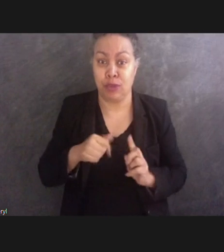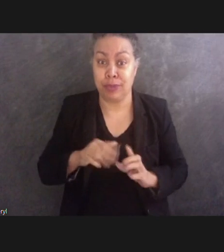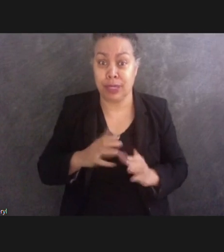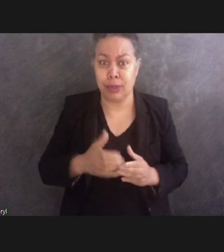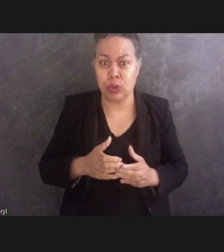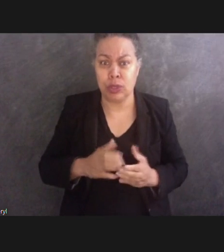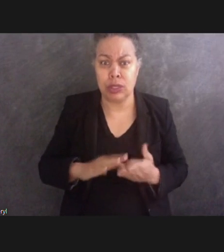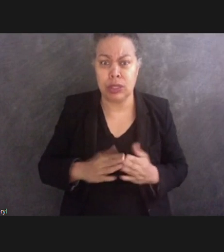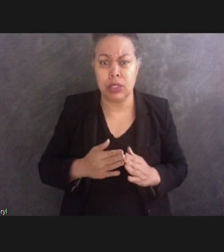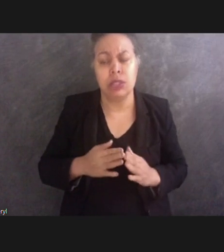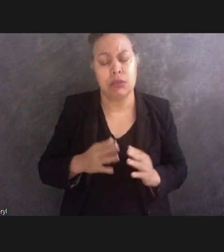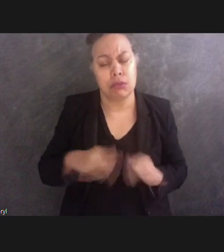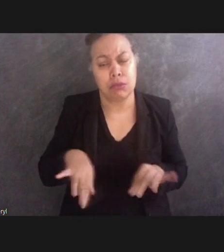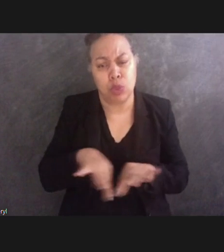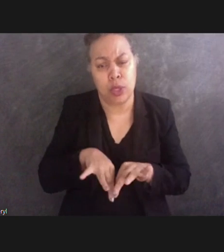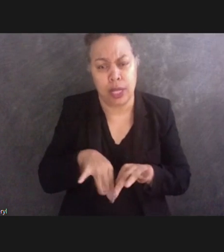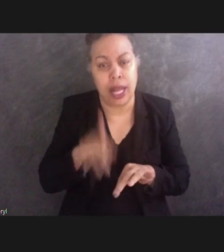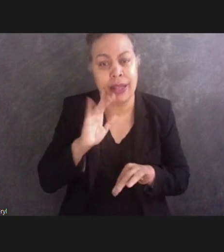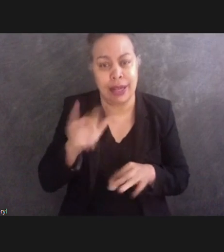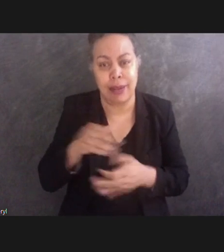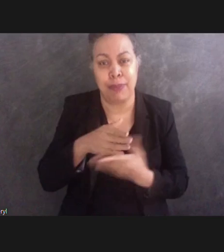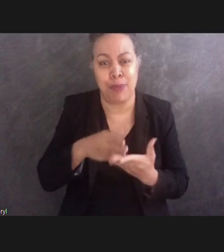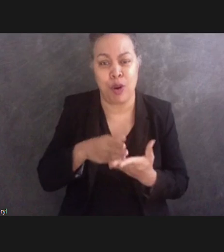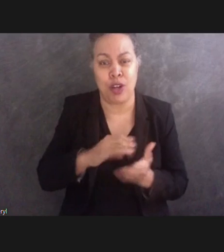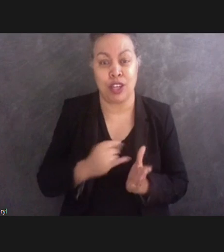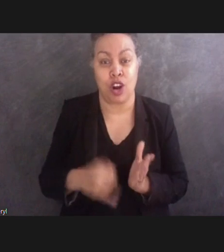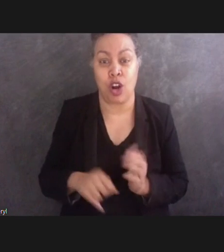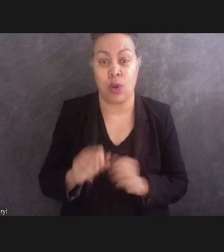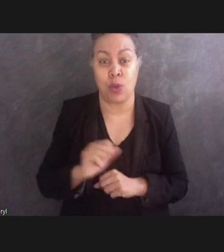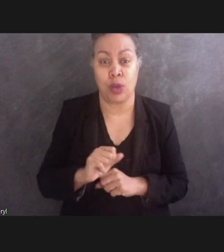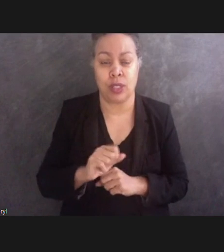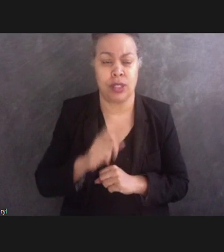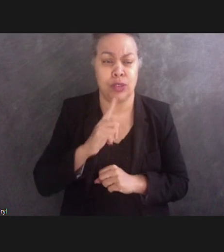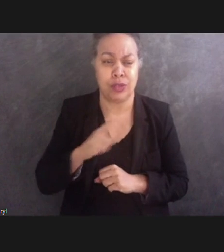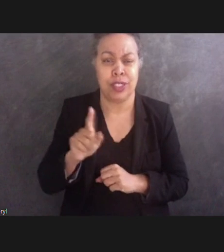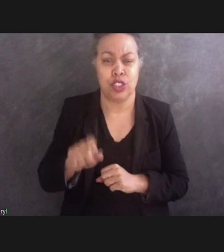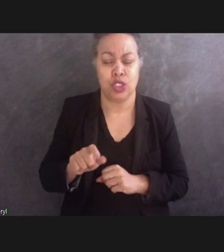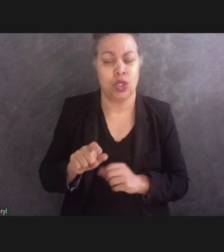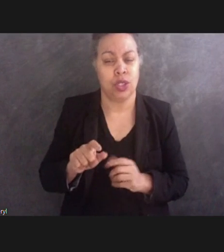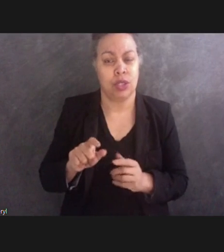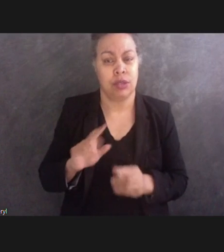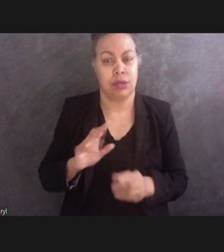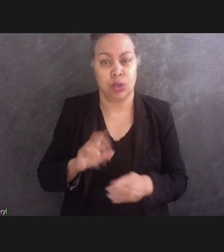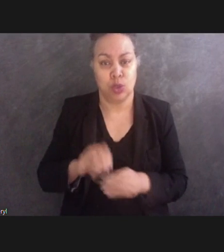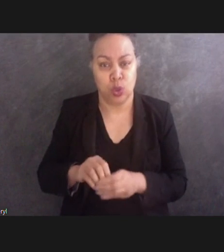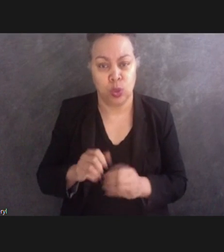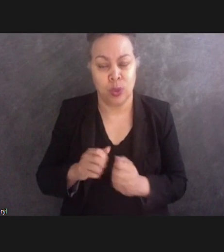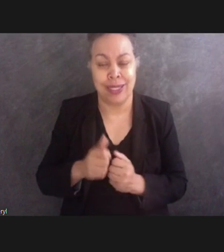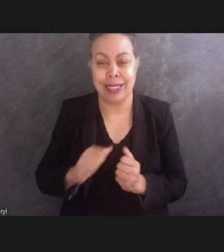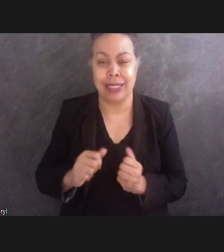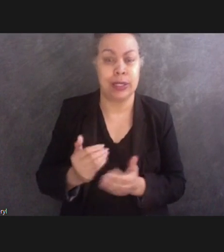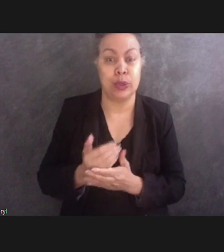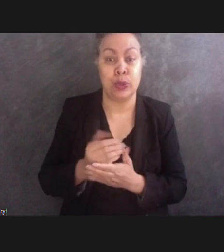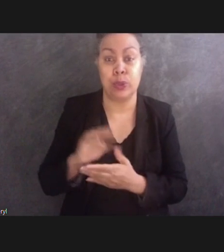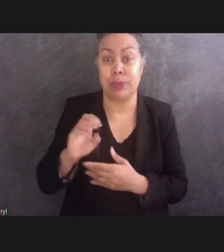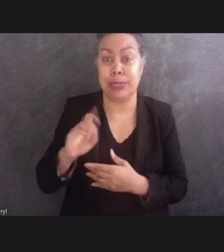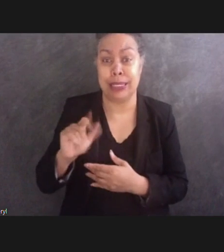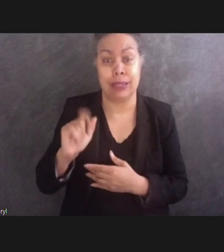of the artwork deserves a place in any newly created interpretive media. An article